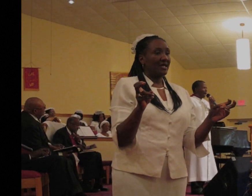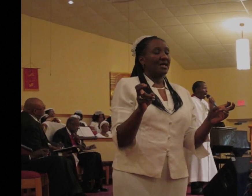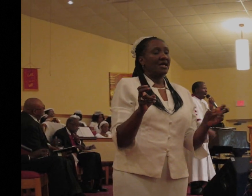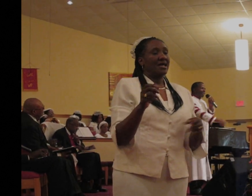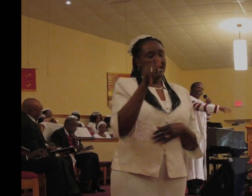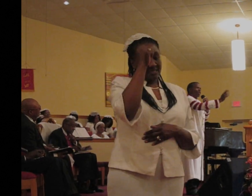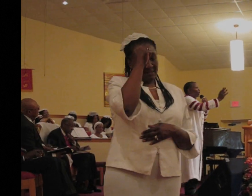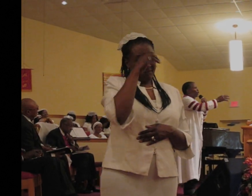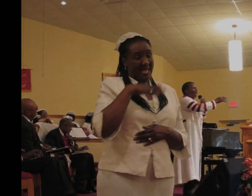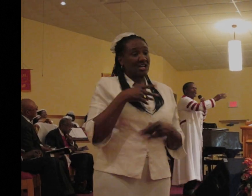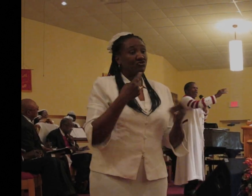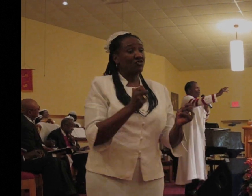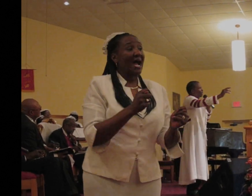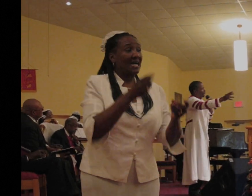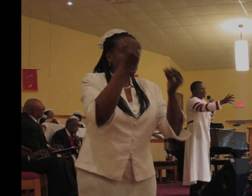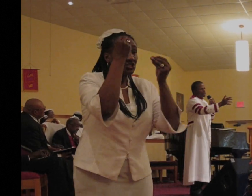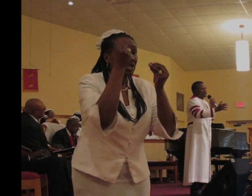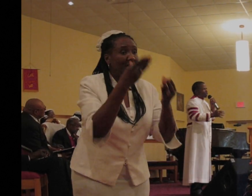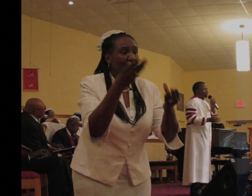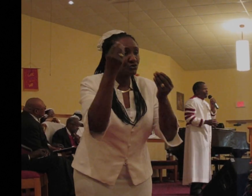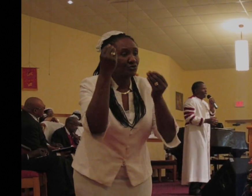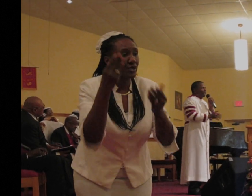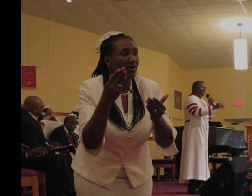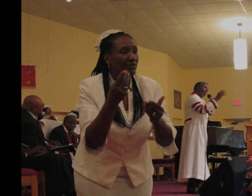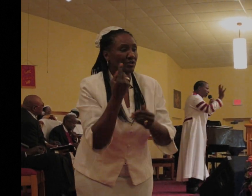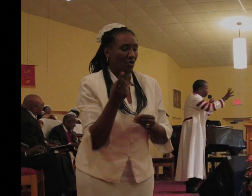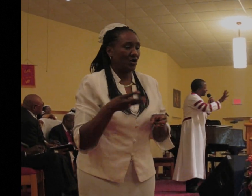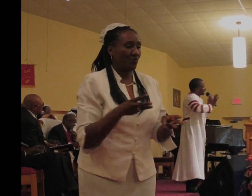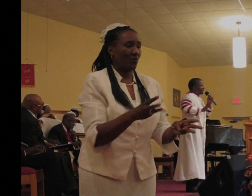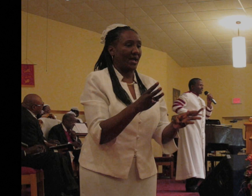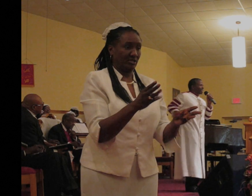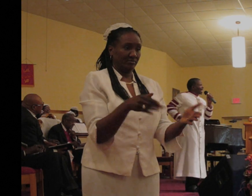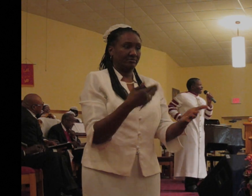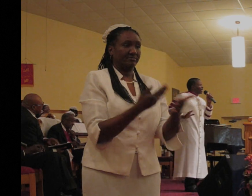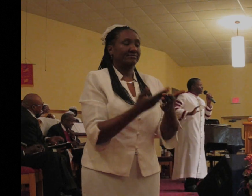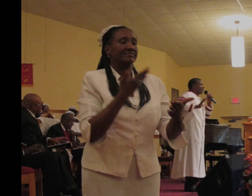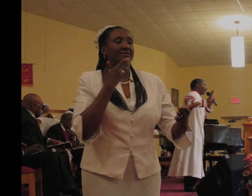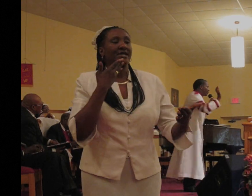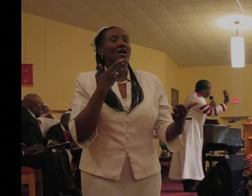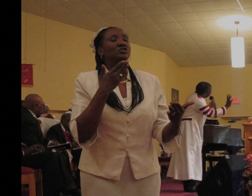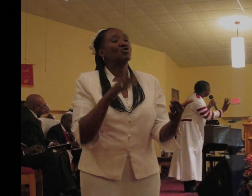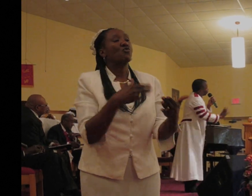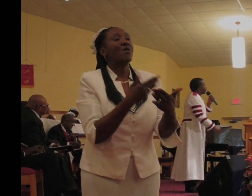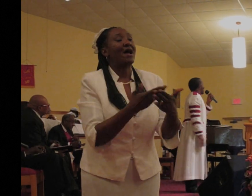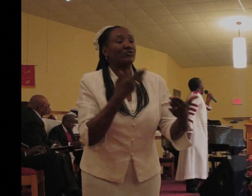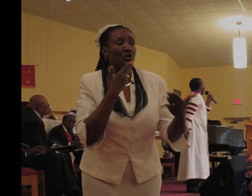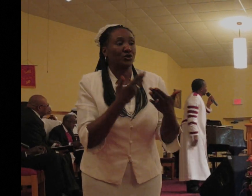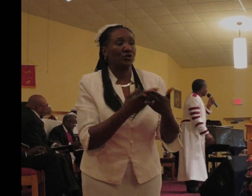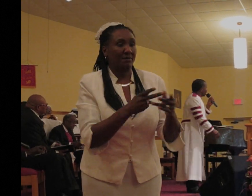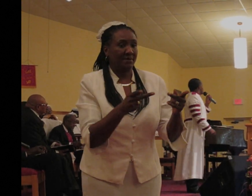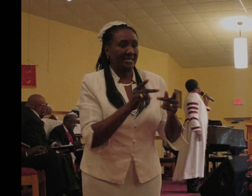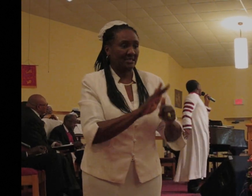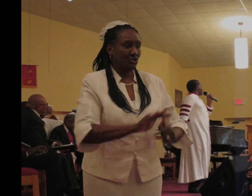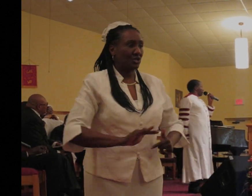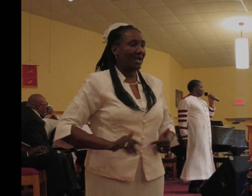that the only way you're going to make it on this journey is to forget the negative and focus your mind on the positive.